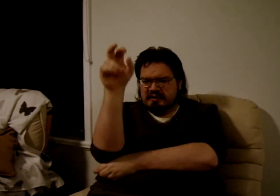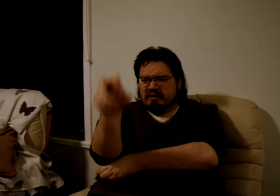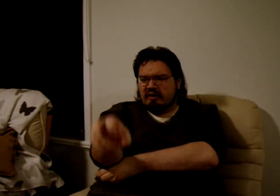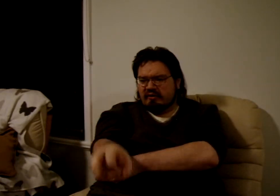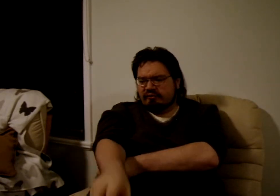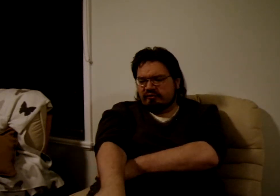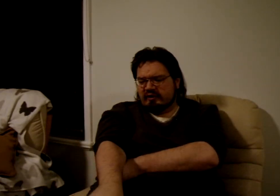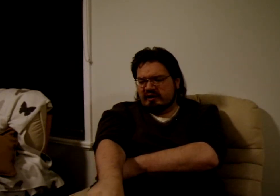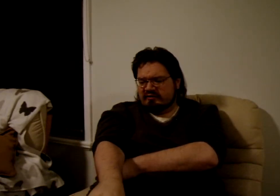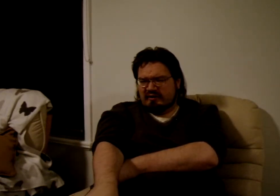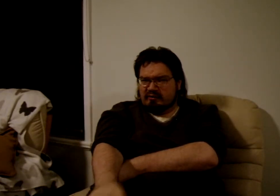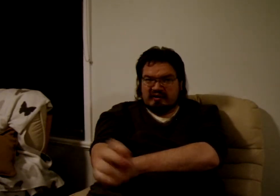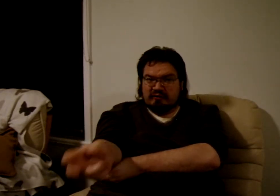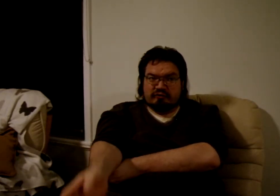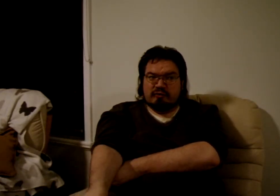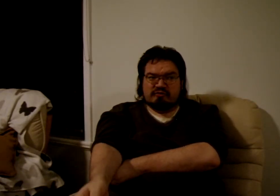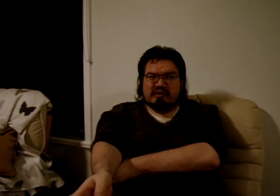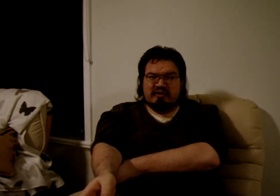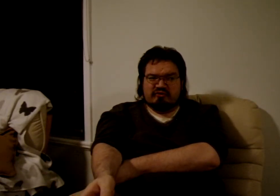Because they'll be like, Twitch plays chess.